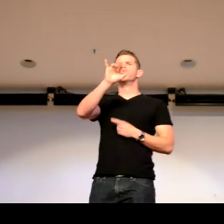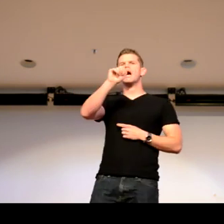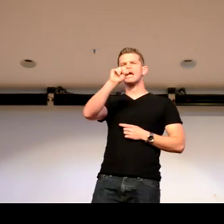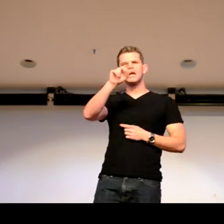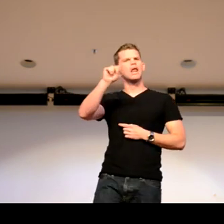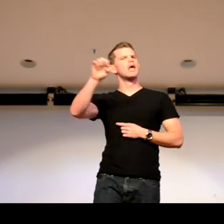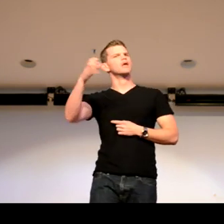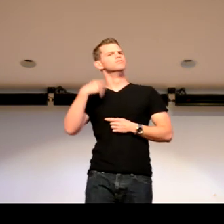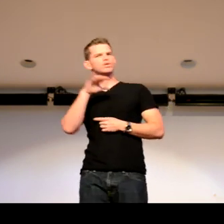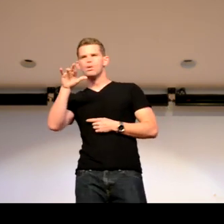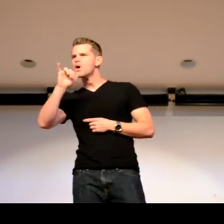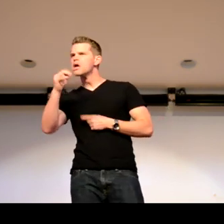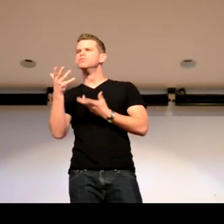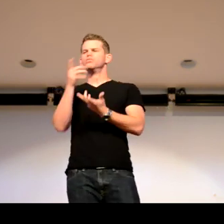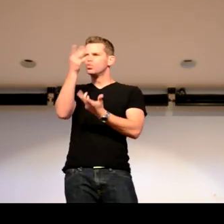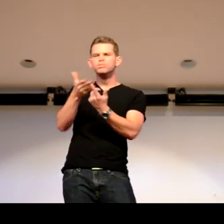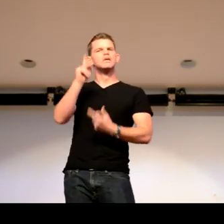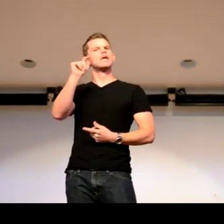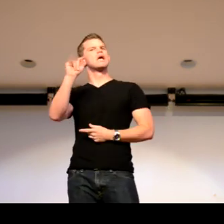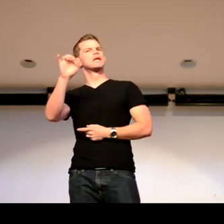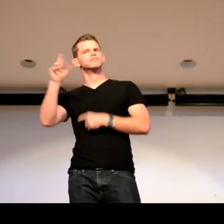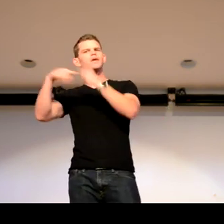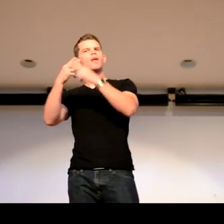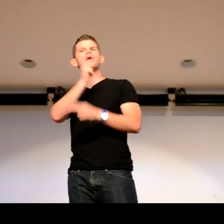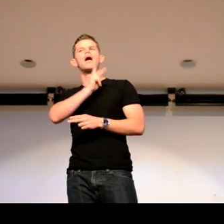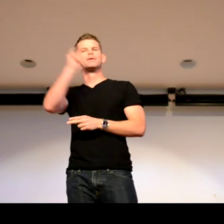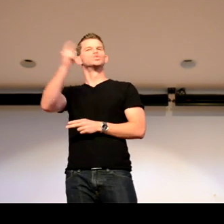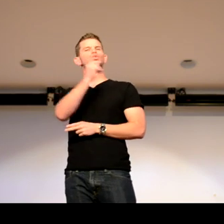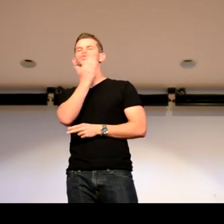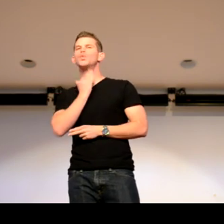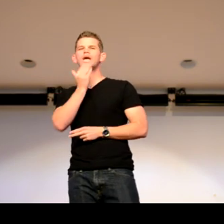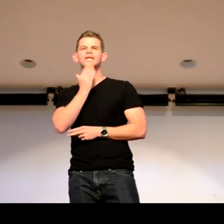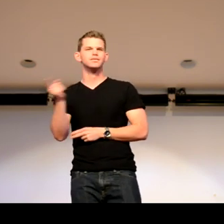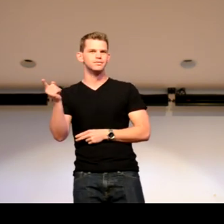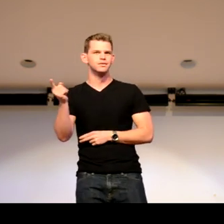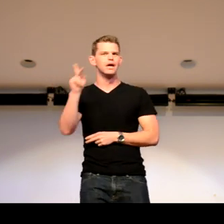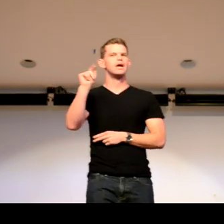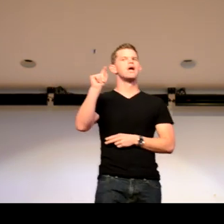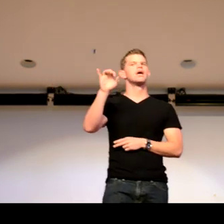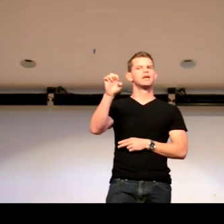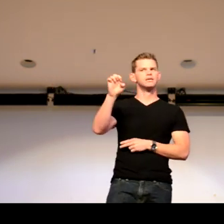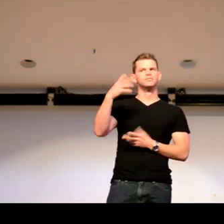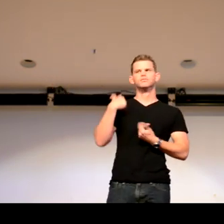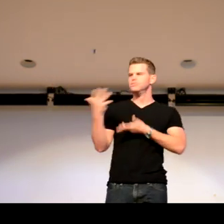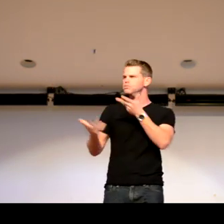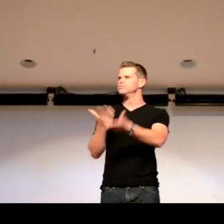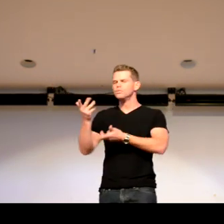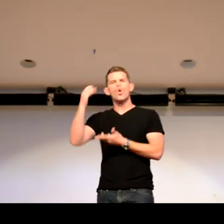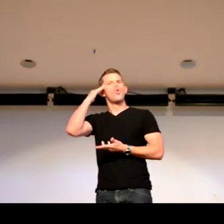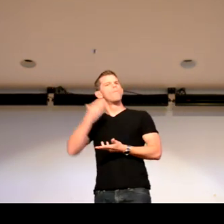then I showed up, and they said, who are you? And I fingerspelled my name, Ryan Lane. And there was a woman, her name was Katie, and she